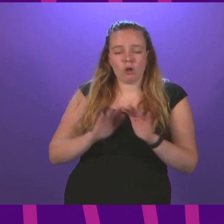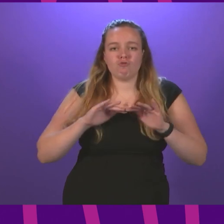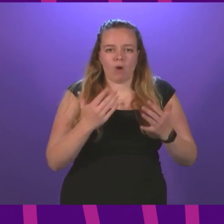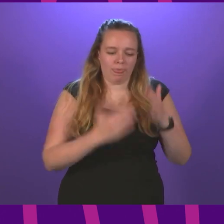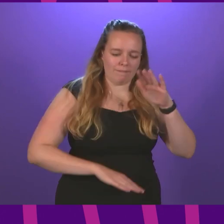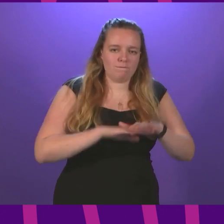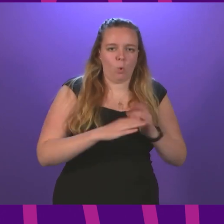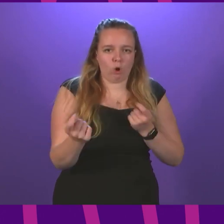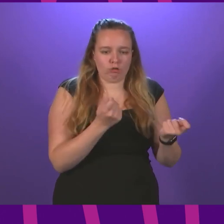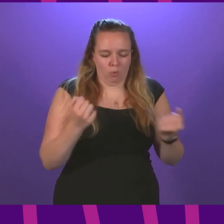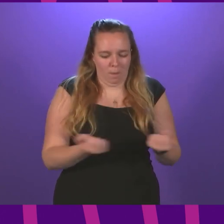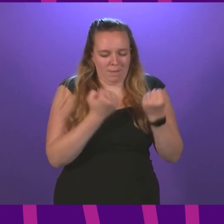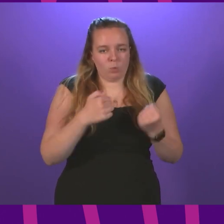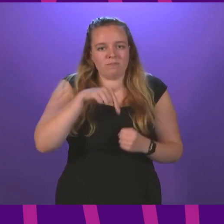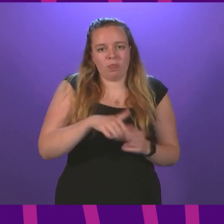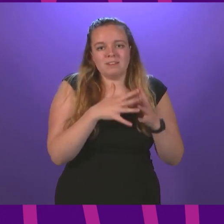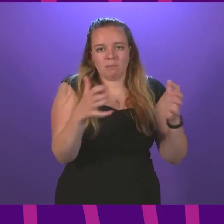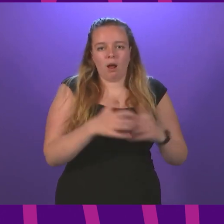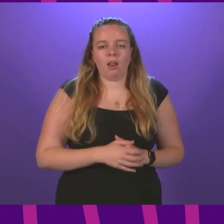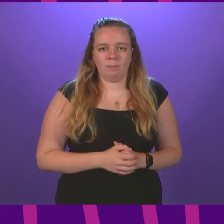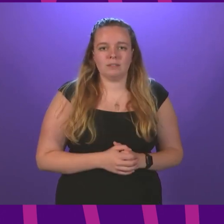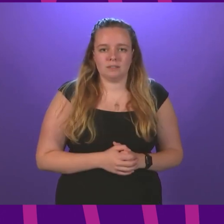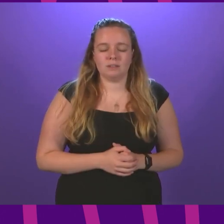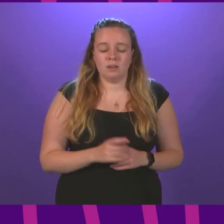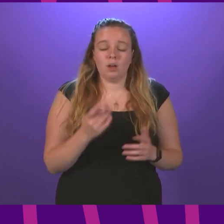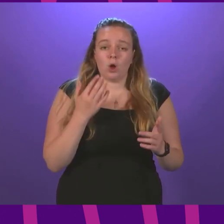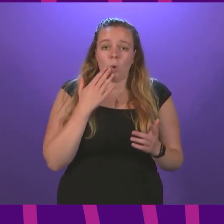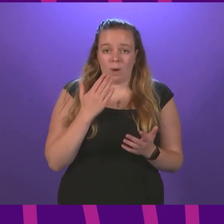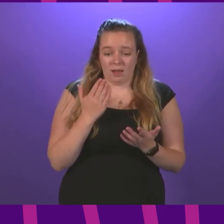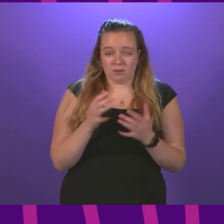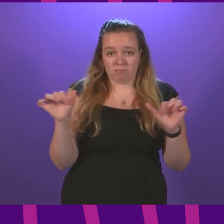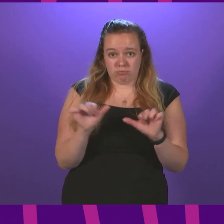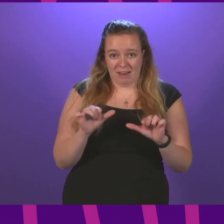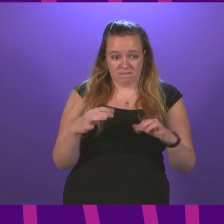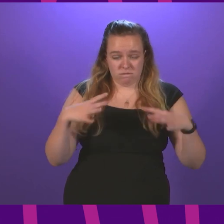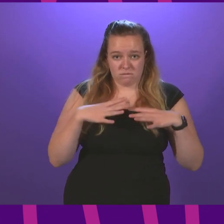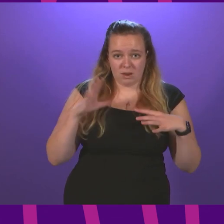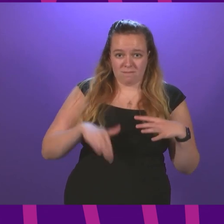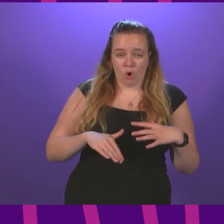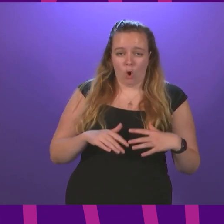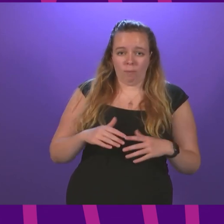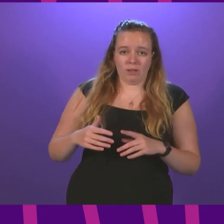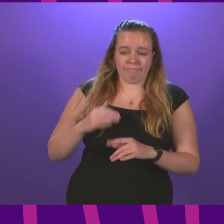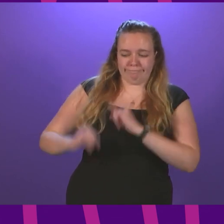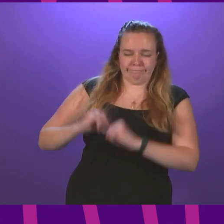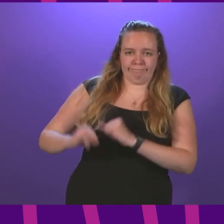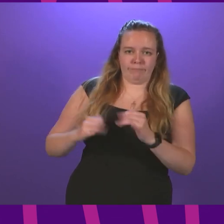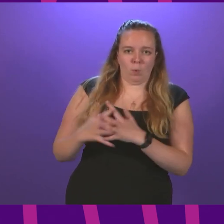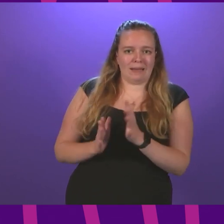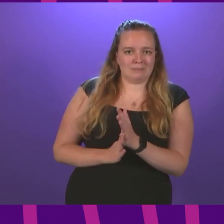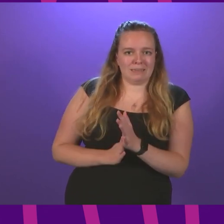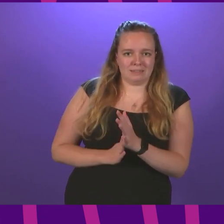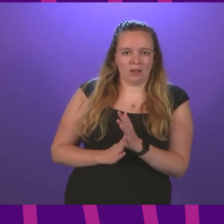of the powers for this parliament. And even when they take a brief break from slagging off Westminster and try to